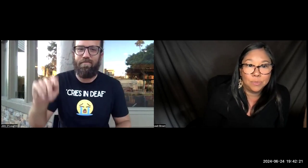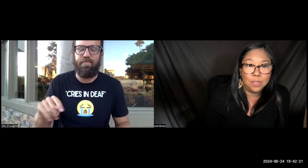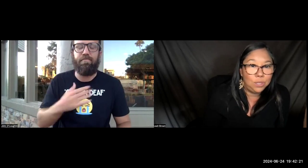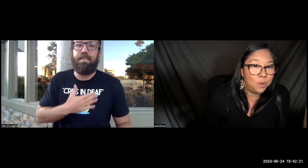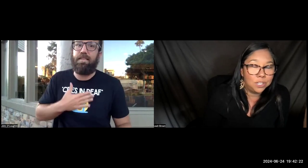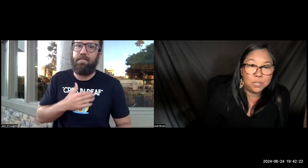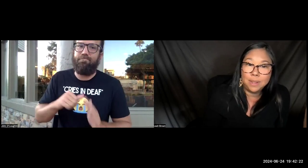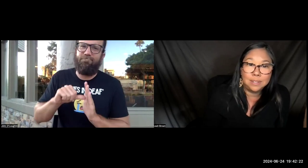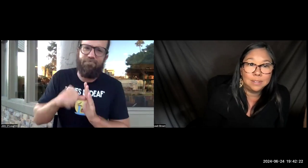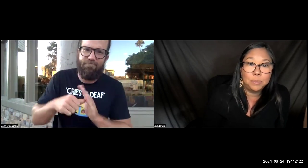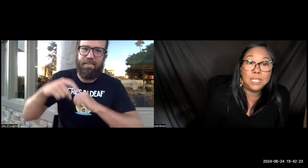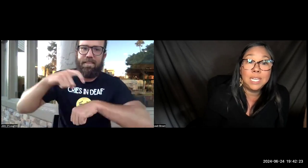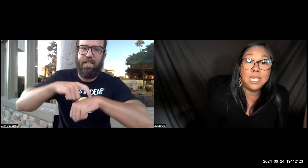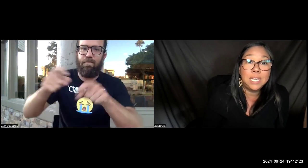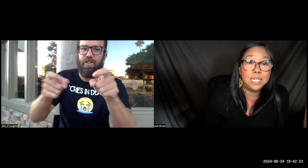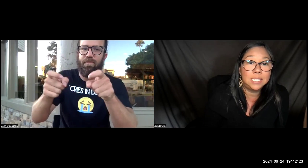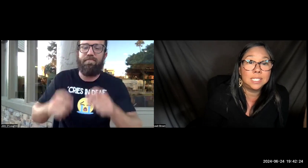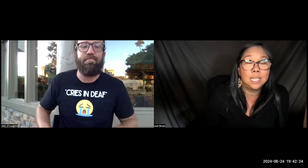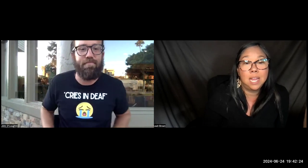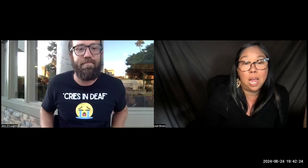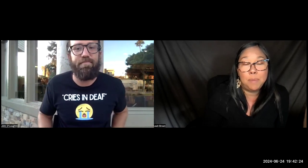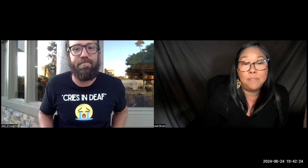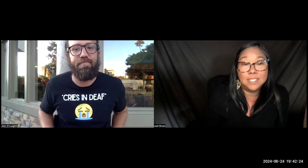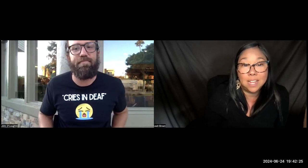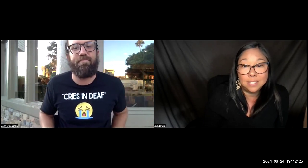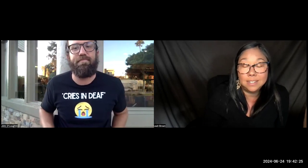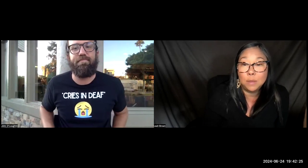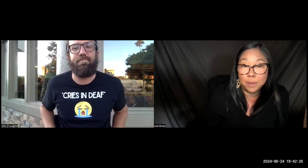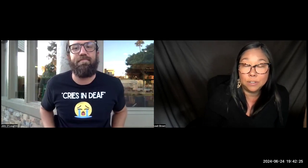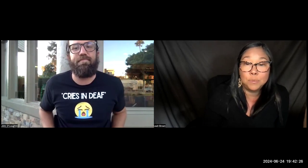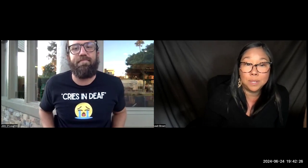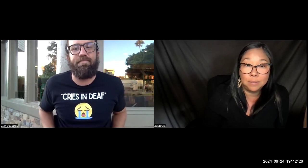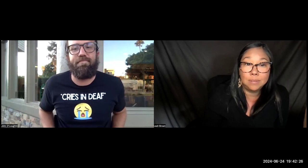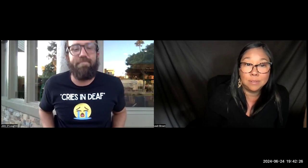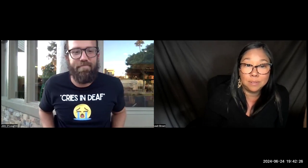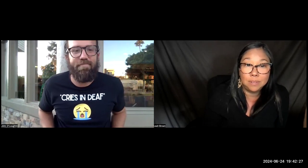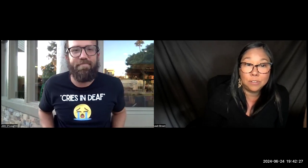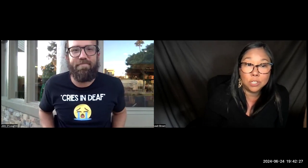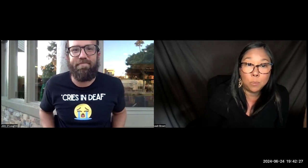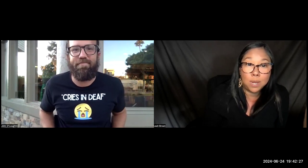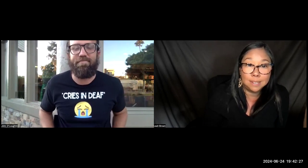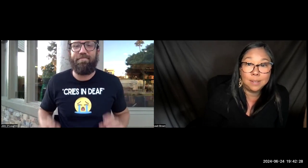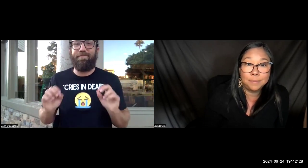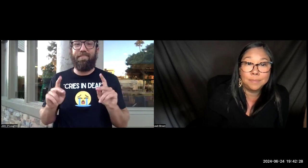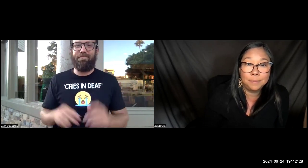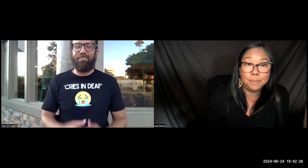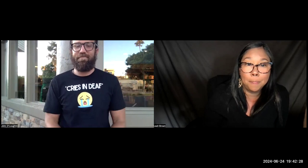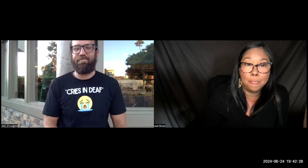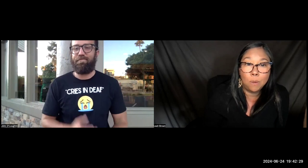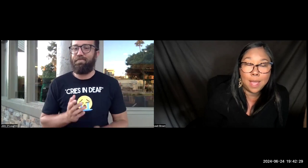You can do it, please. I'm emphasizing time management. Use your time wisely. Okay.